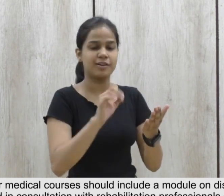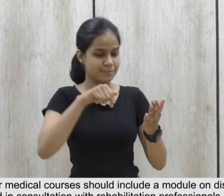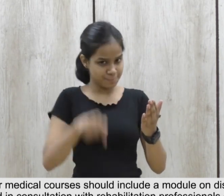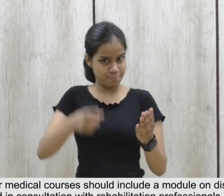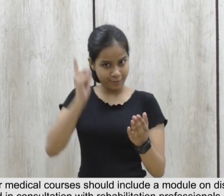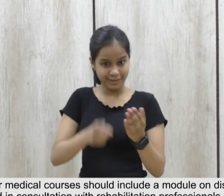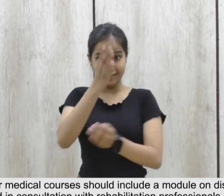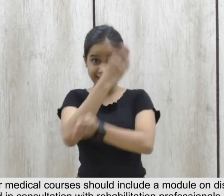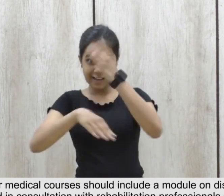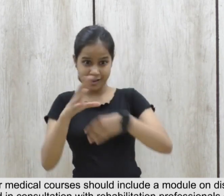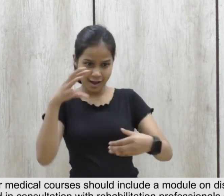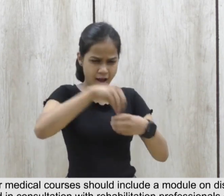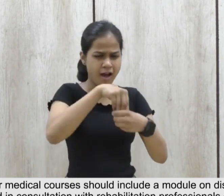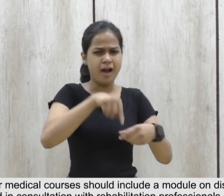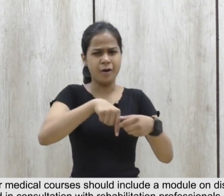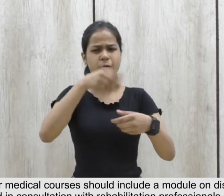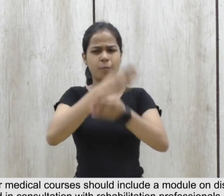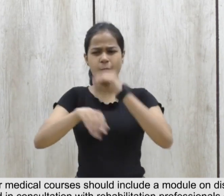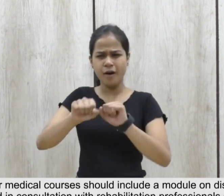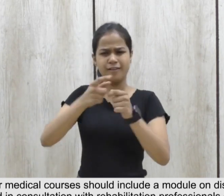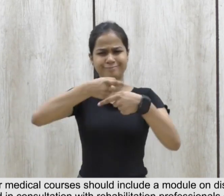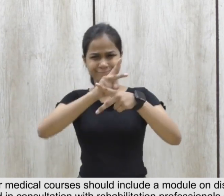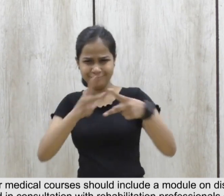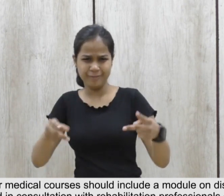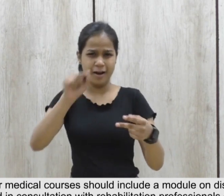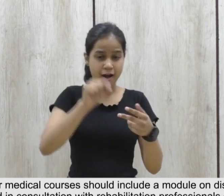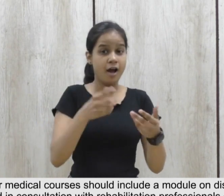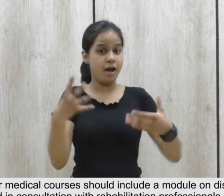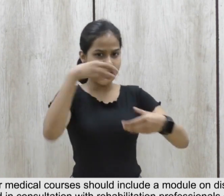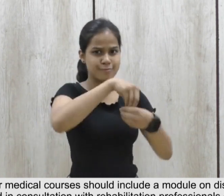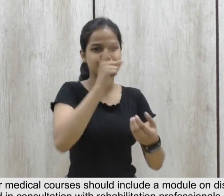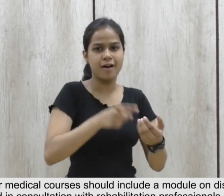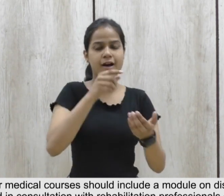with rehabilitation professionals and PWDs.